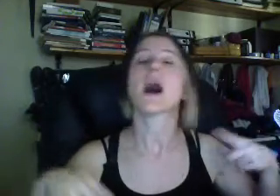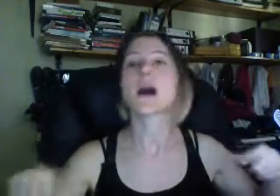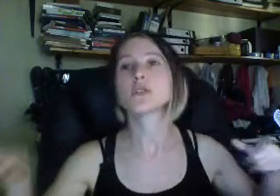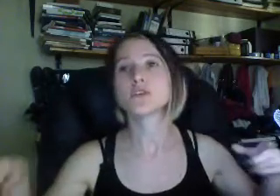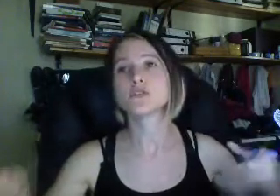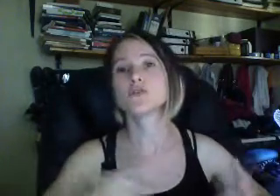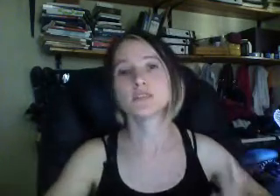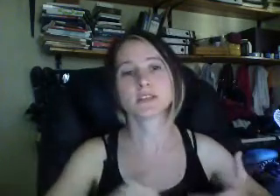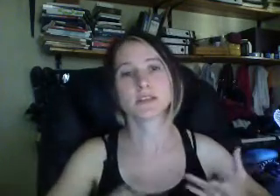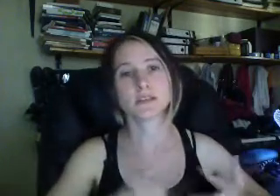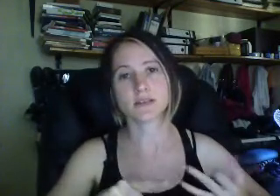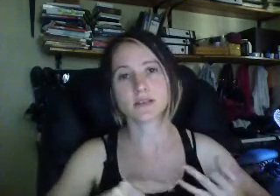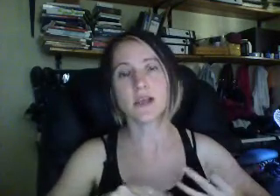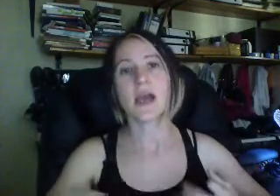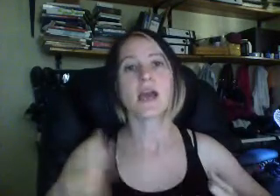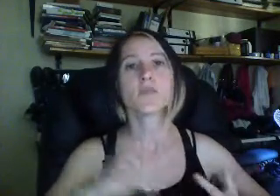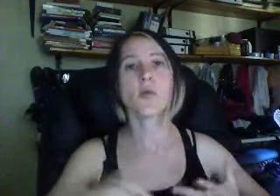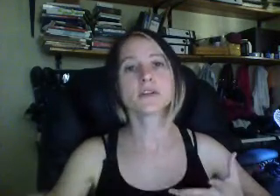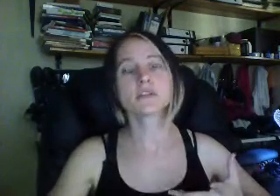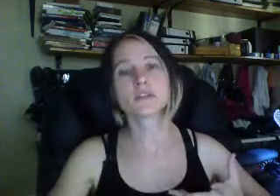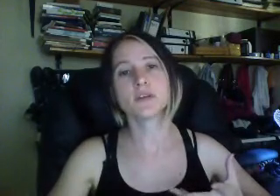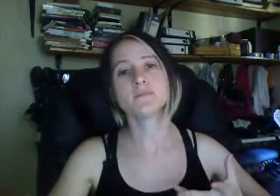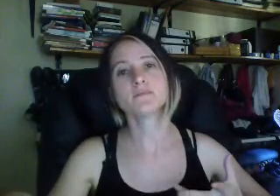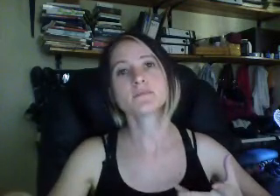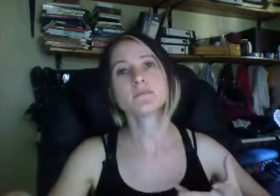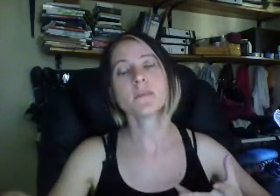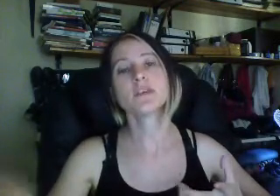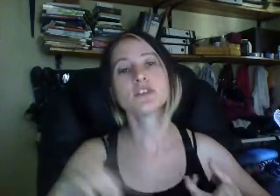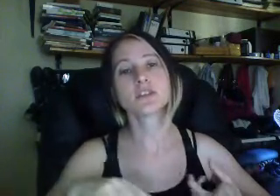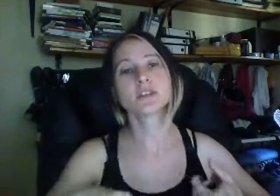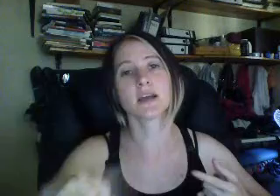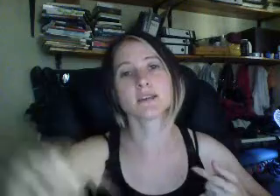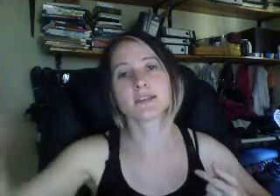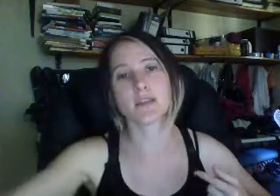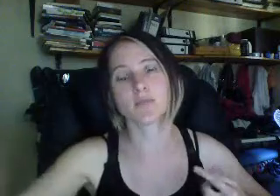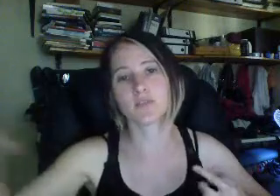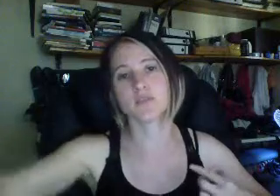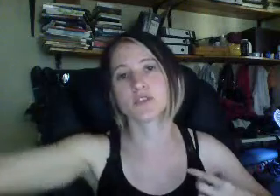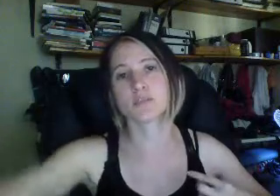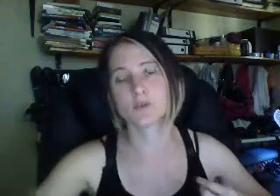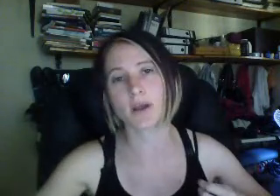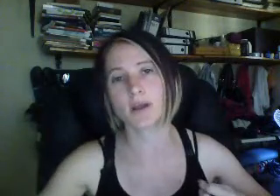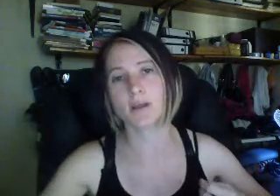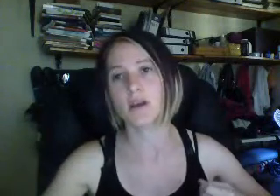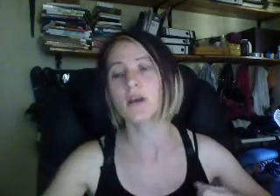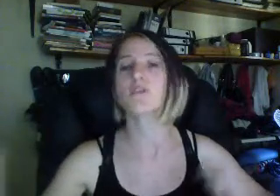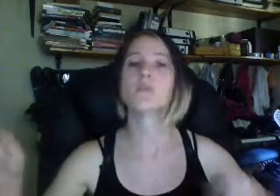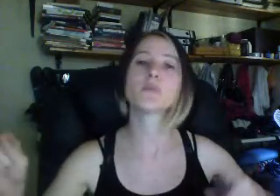I'm going to do this and this and this. And the porn industry is just another step or a few steps away from the